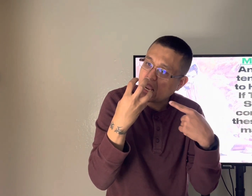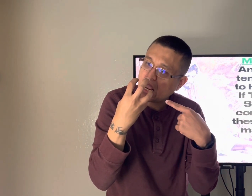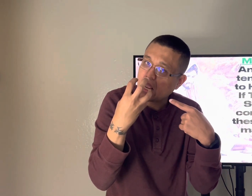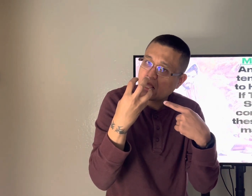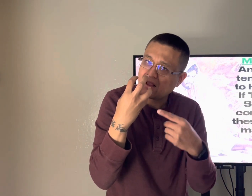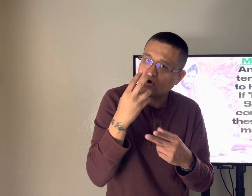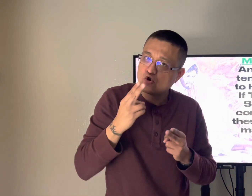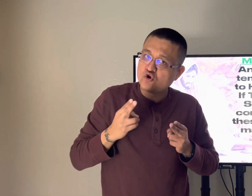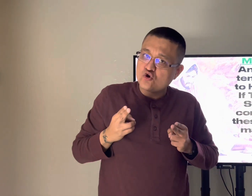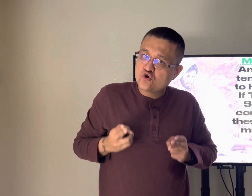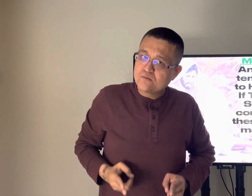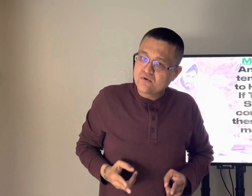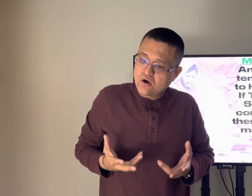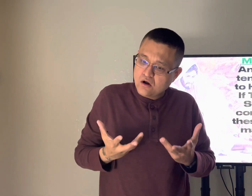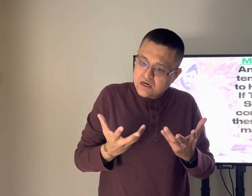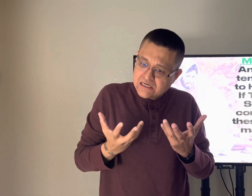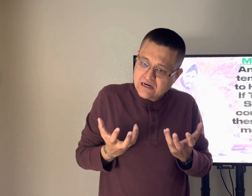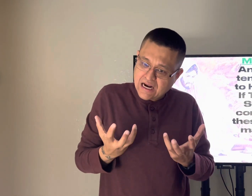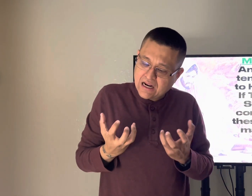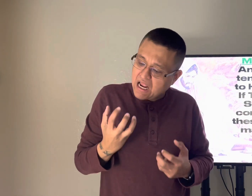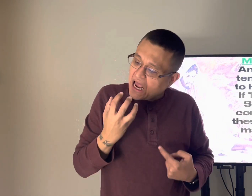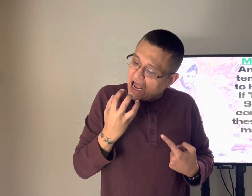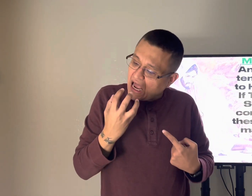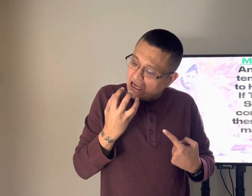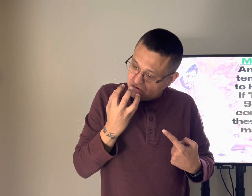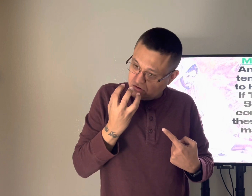saying it is good for food eve was human